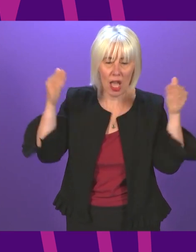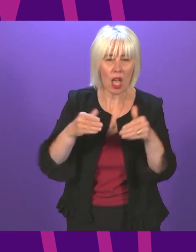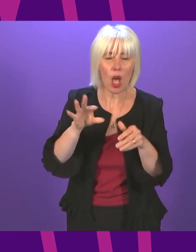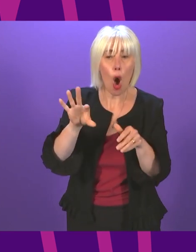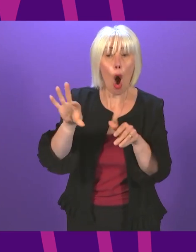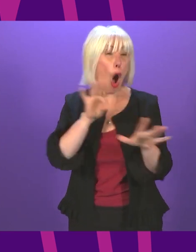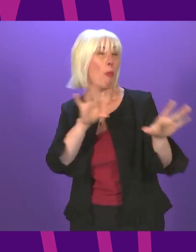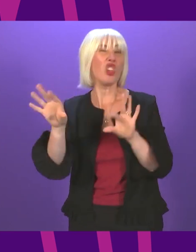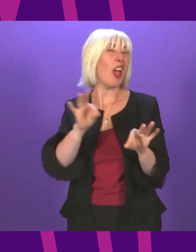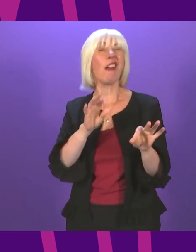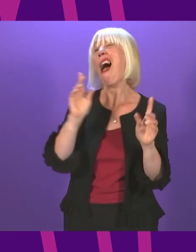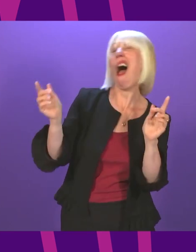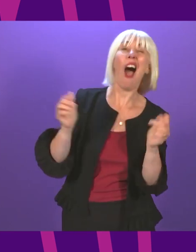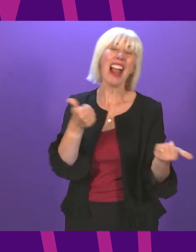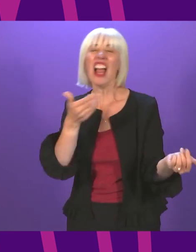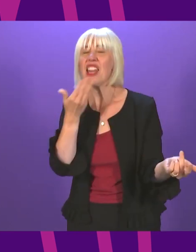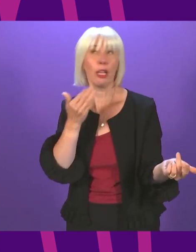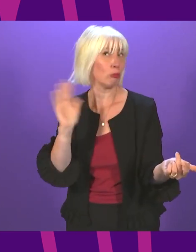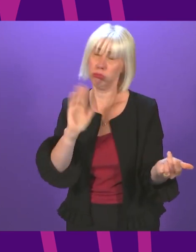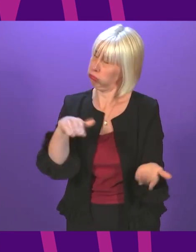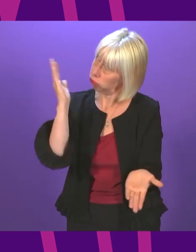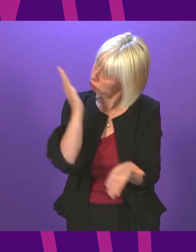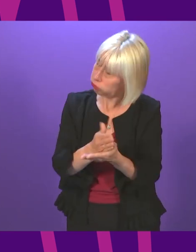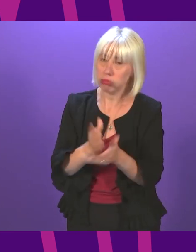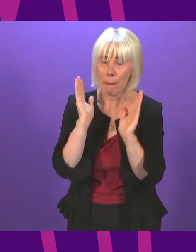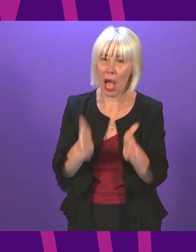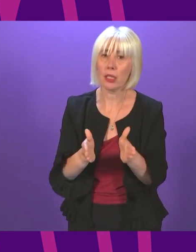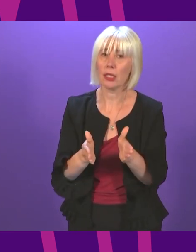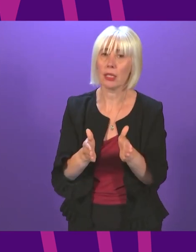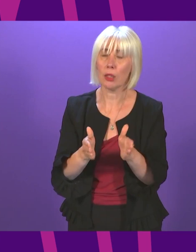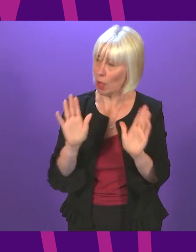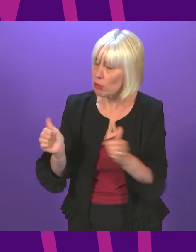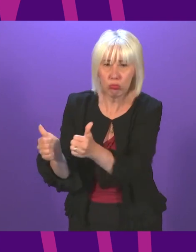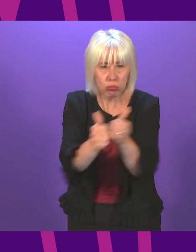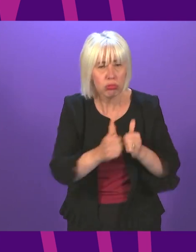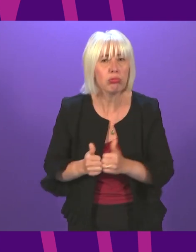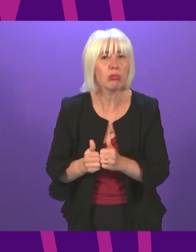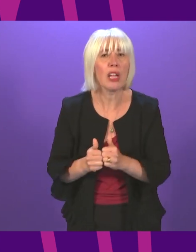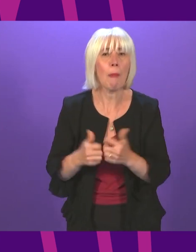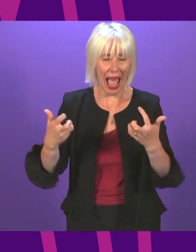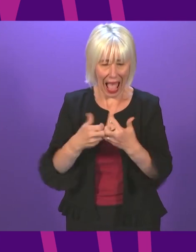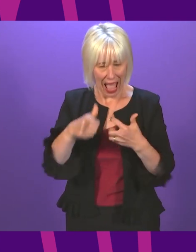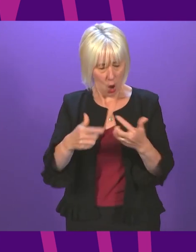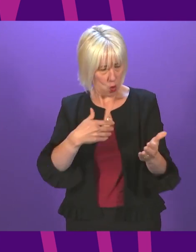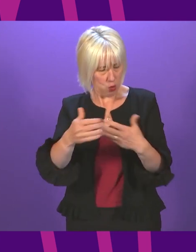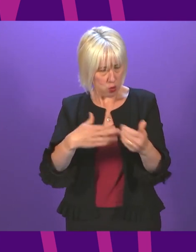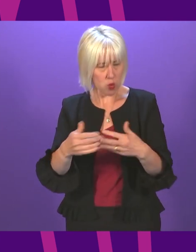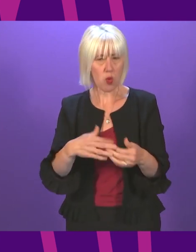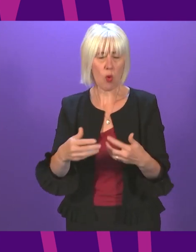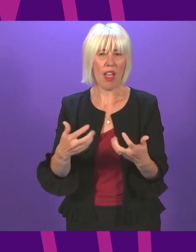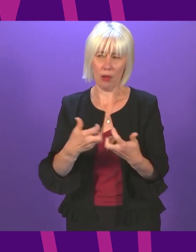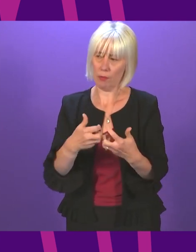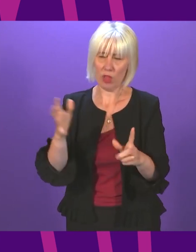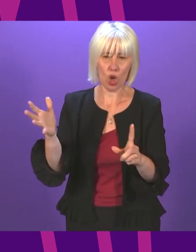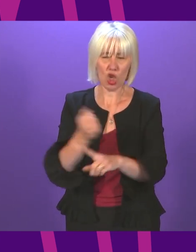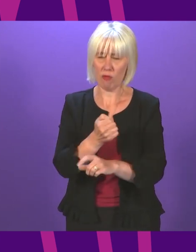I do hope genuinely we all agree on that but one of the big questions is how we do that and do we achieve it in a way that